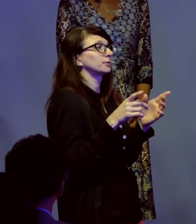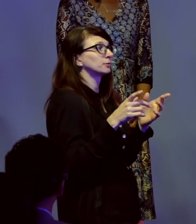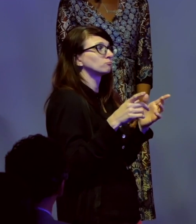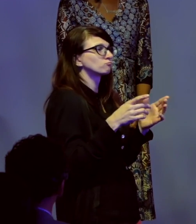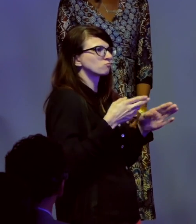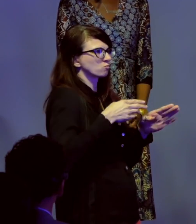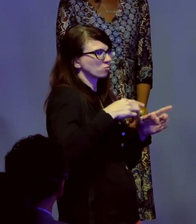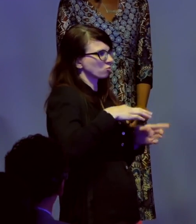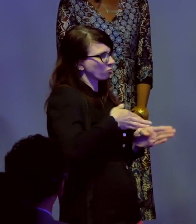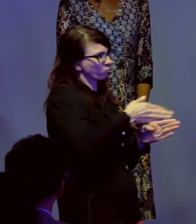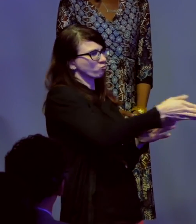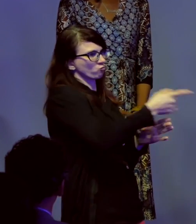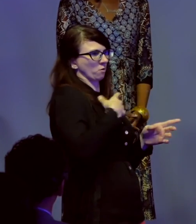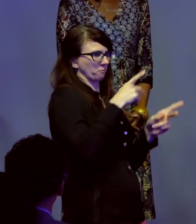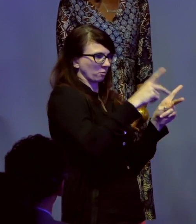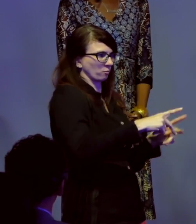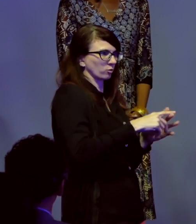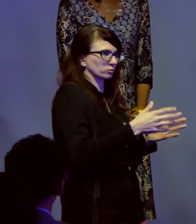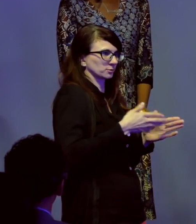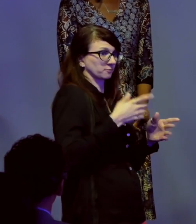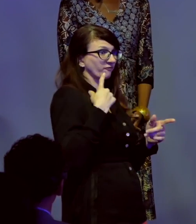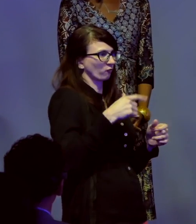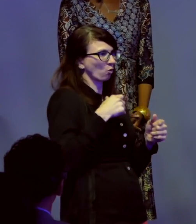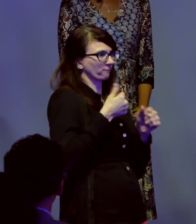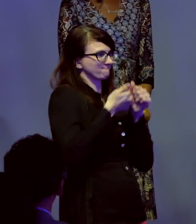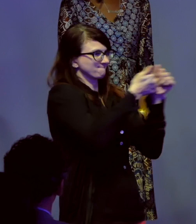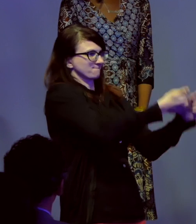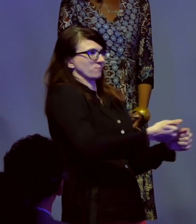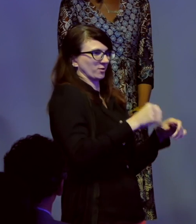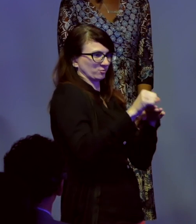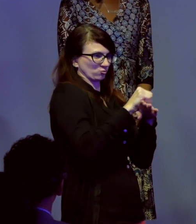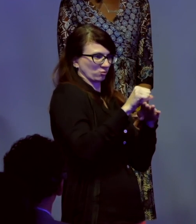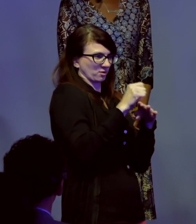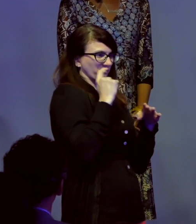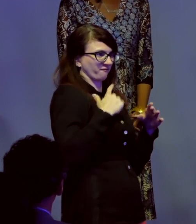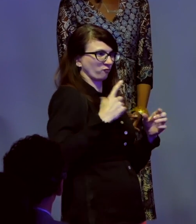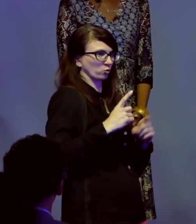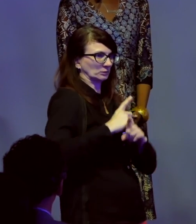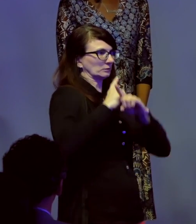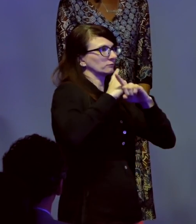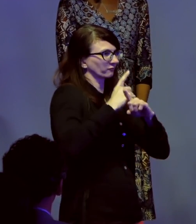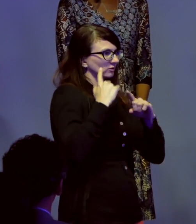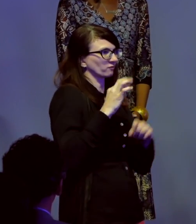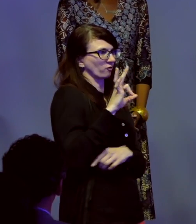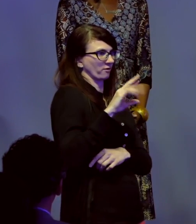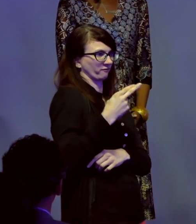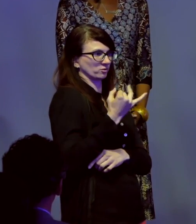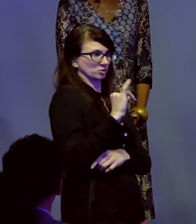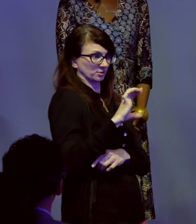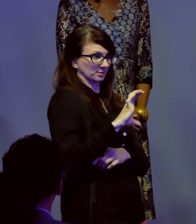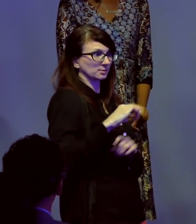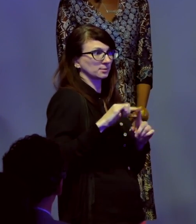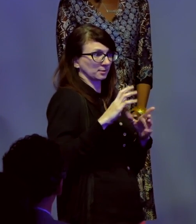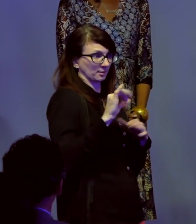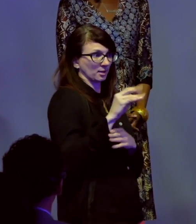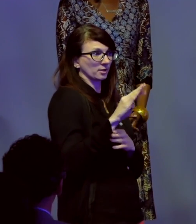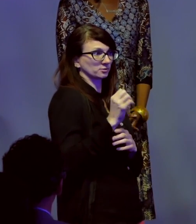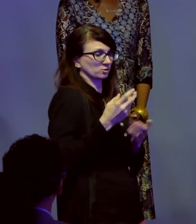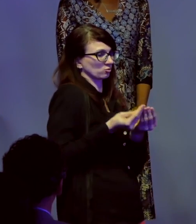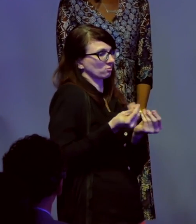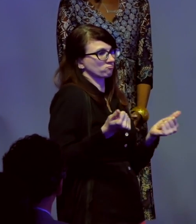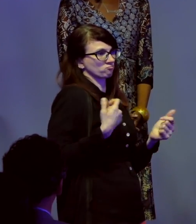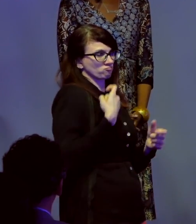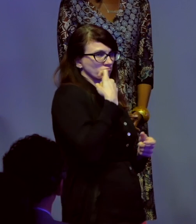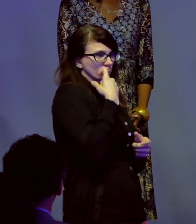primary person conducting compliance training for defendants in FHJC fair housing cases that have been resolved